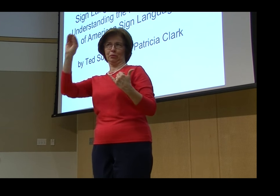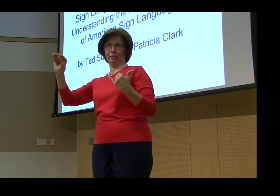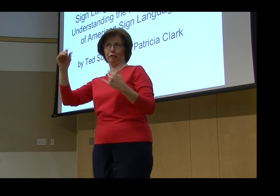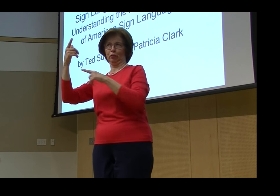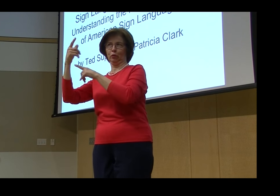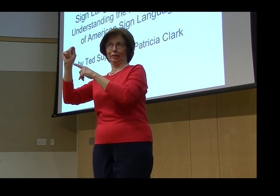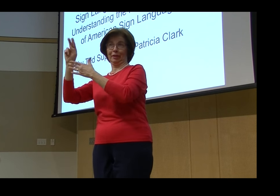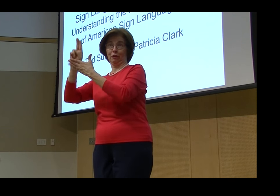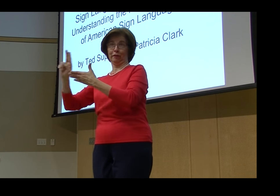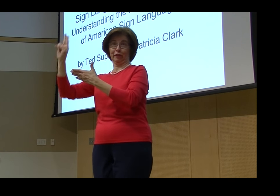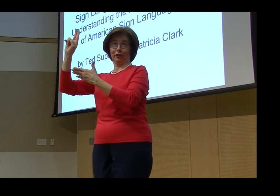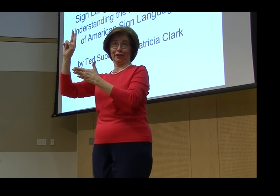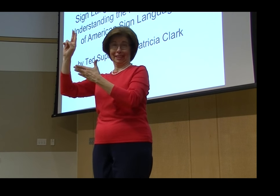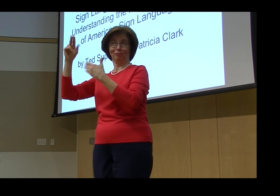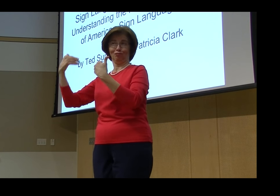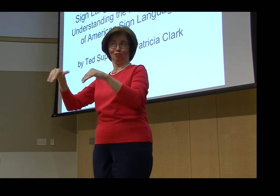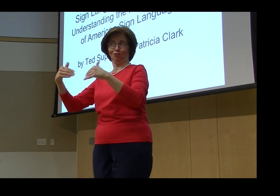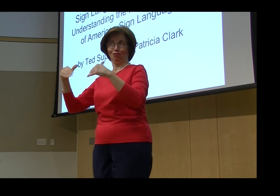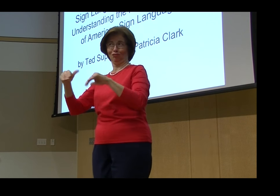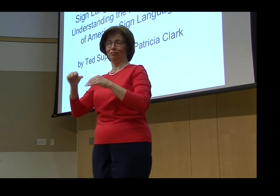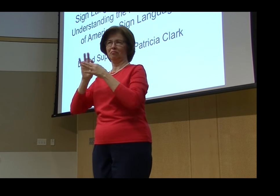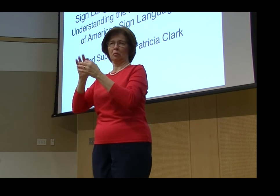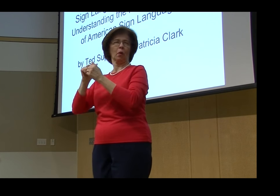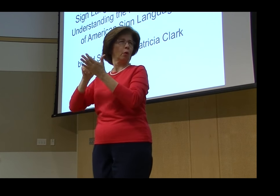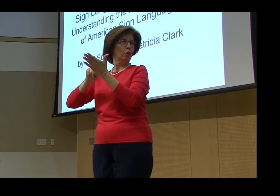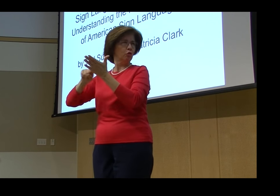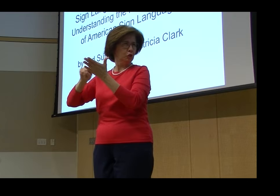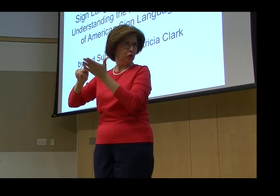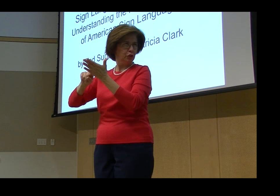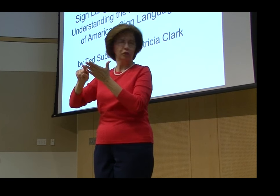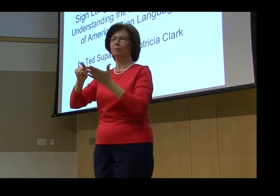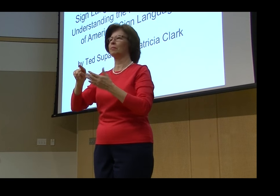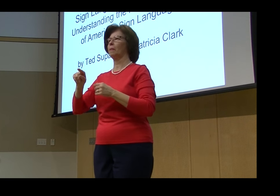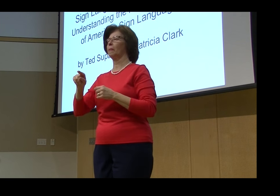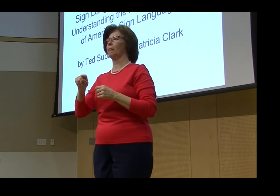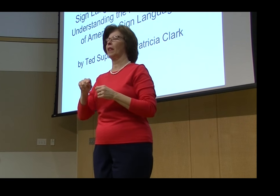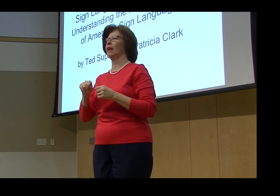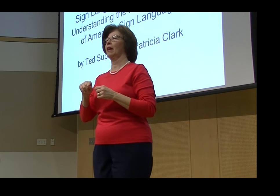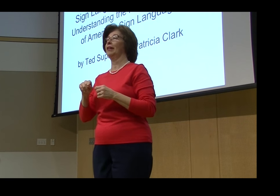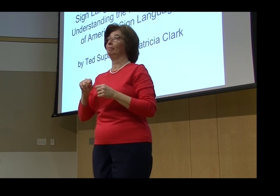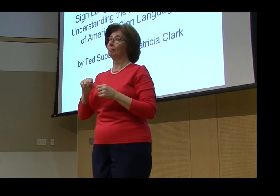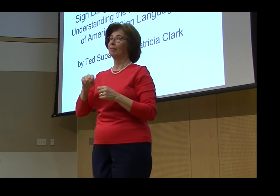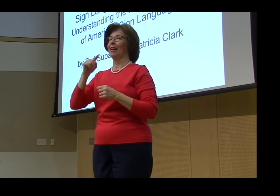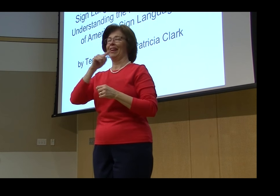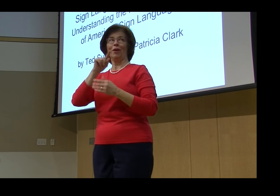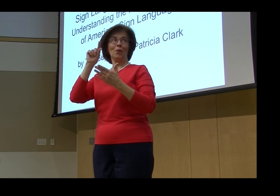of the American Sign Language Program. He's recently moved to Georgetown University and he's currently doing research